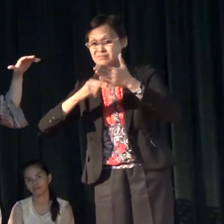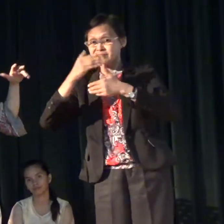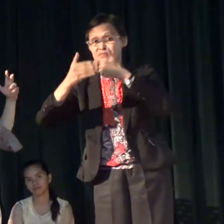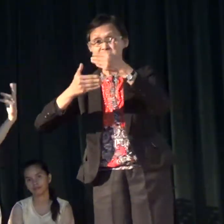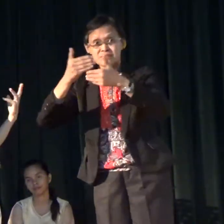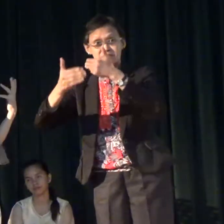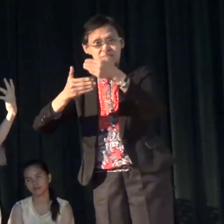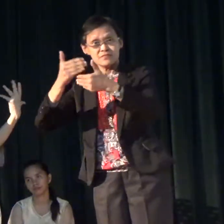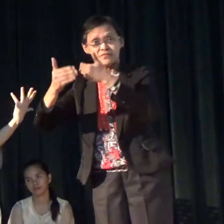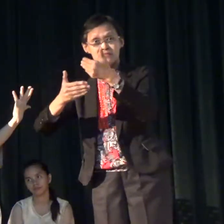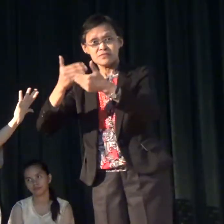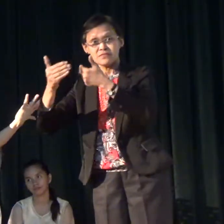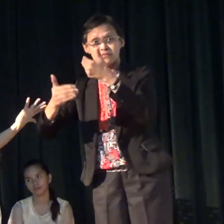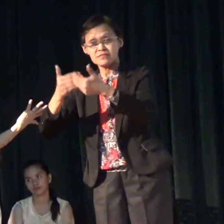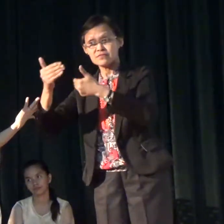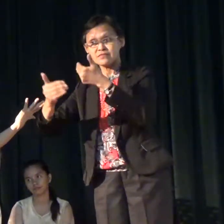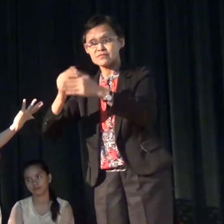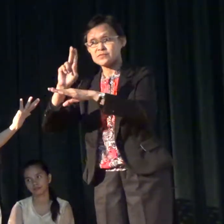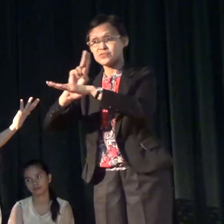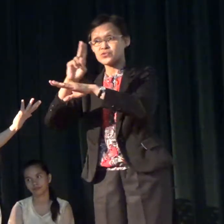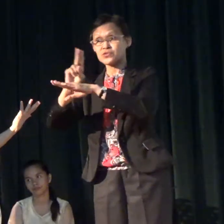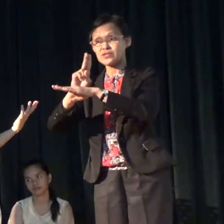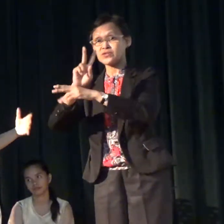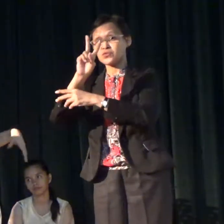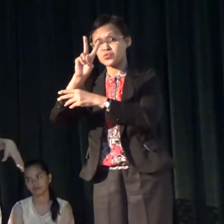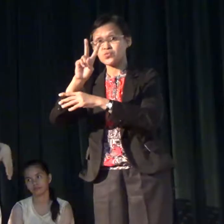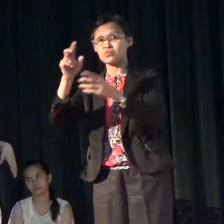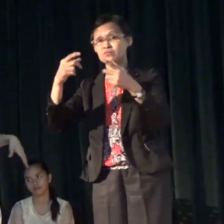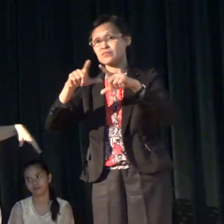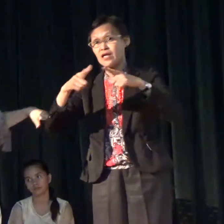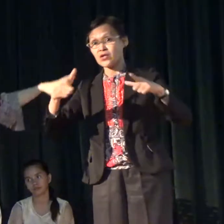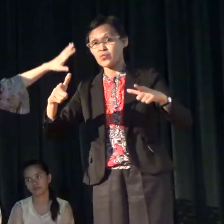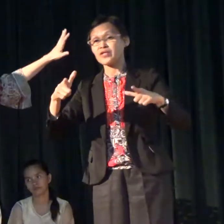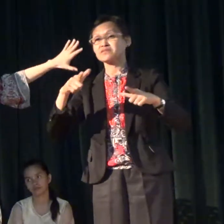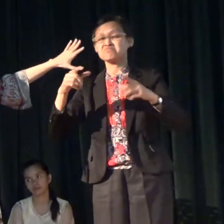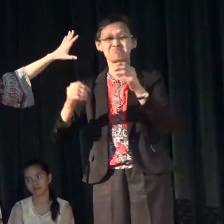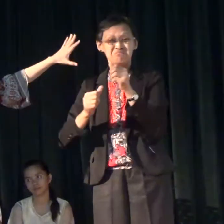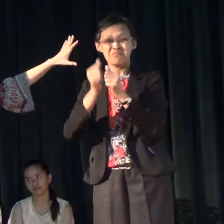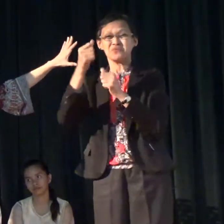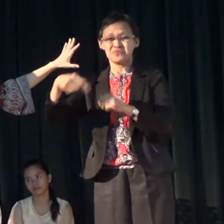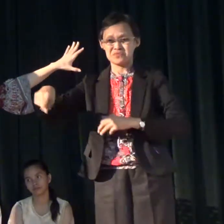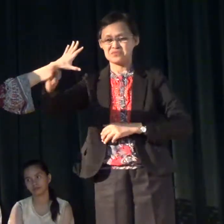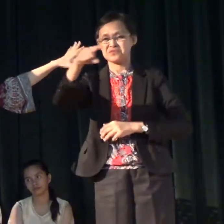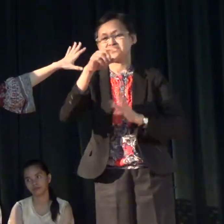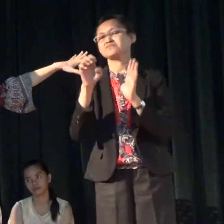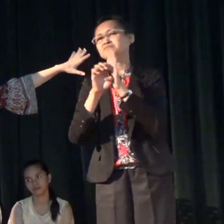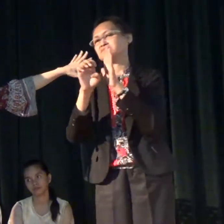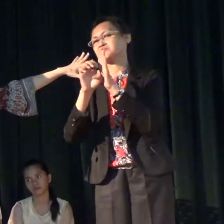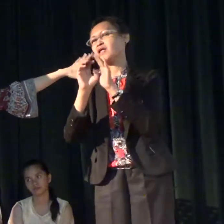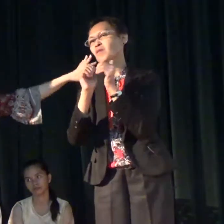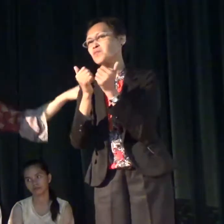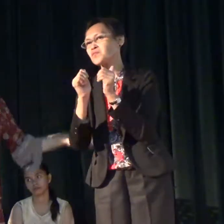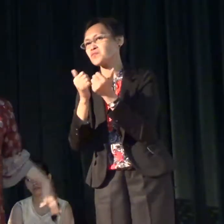for users of two languages like most of us would be something like this.